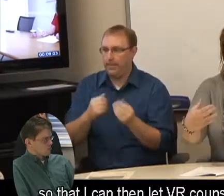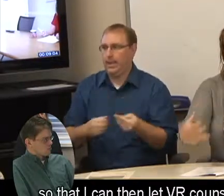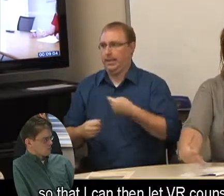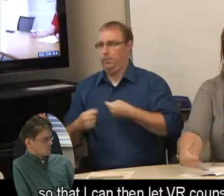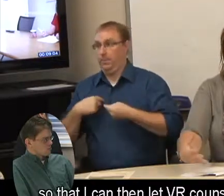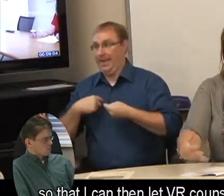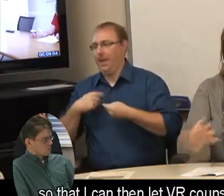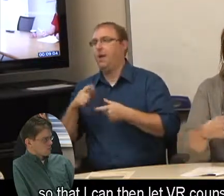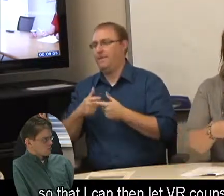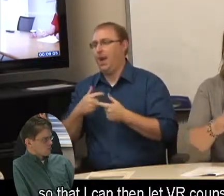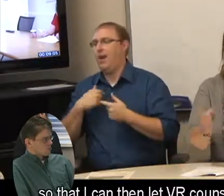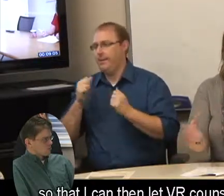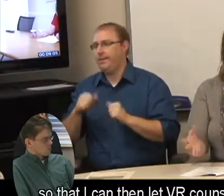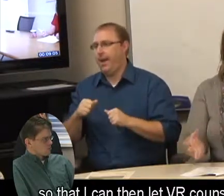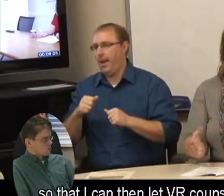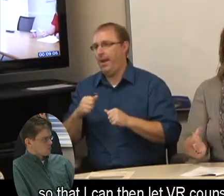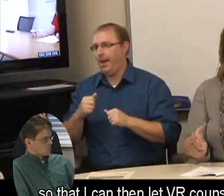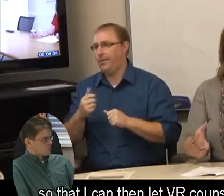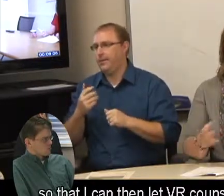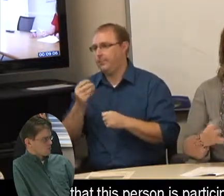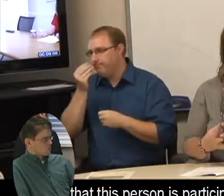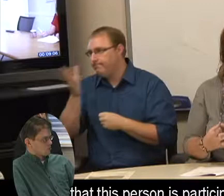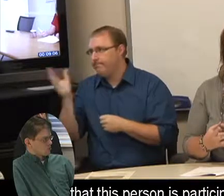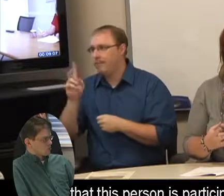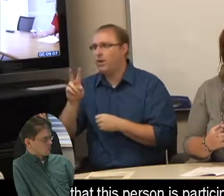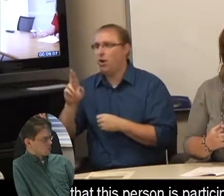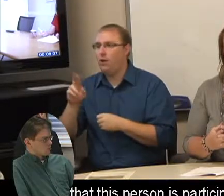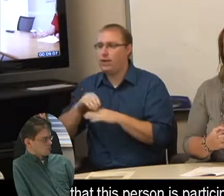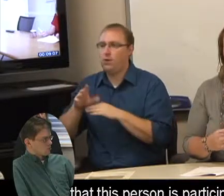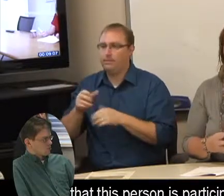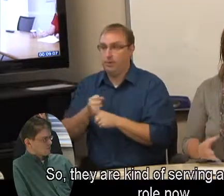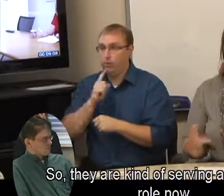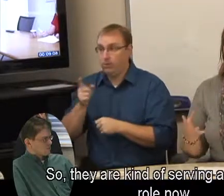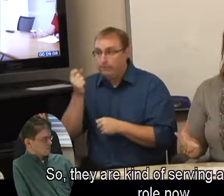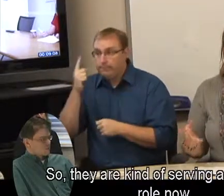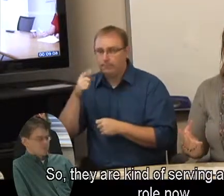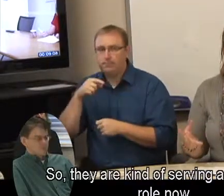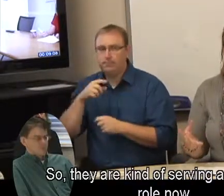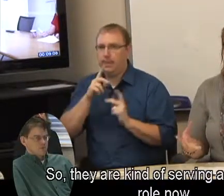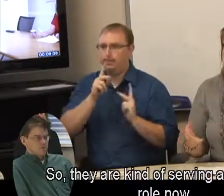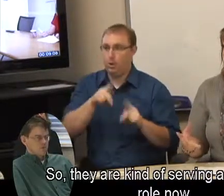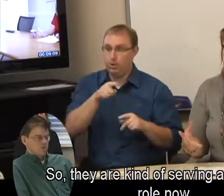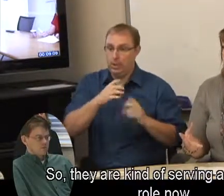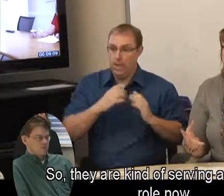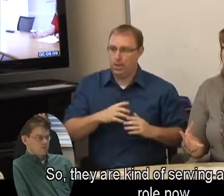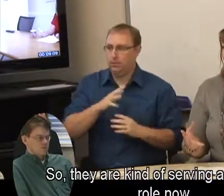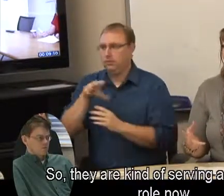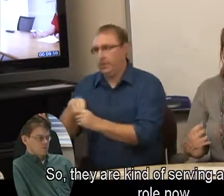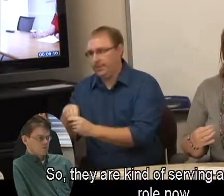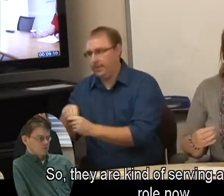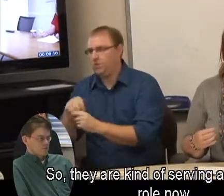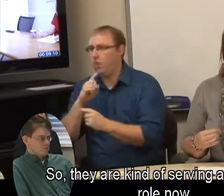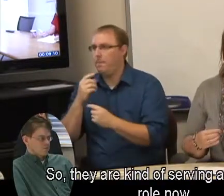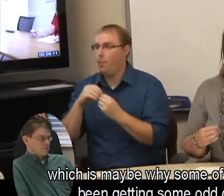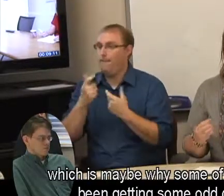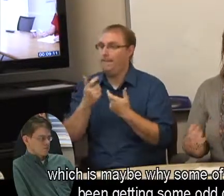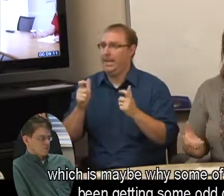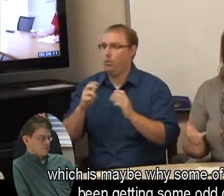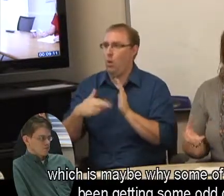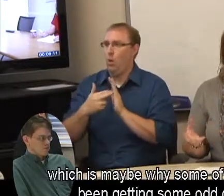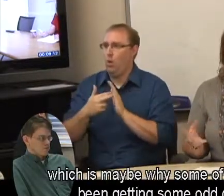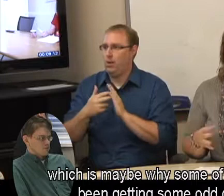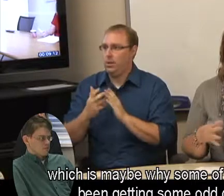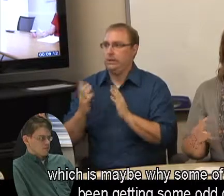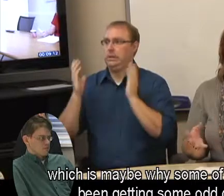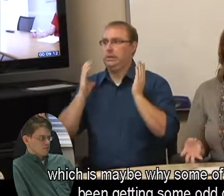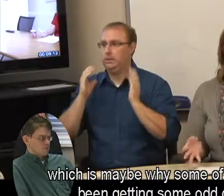that I can then let VR counselors know that this person's participating. So they're kind of serving as a bigger role now, which is maybe